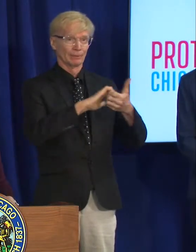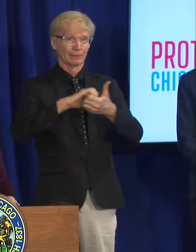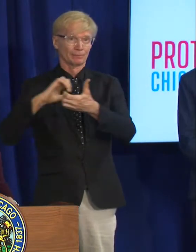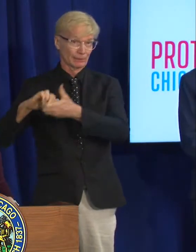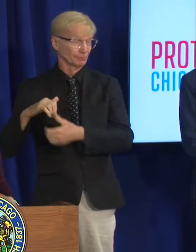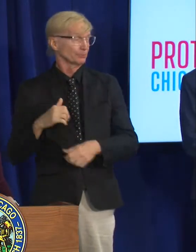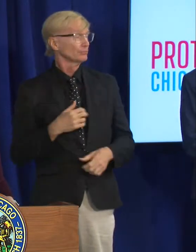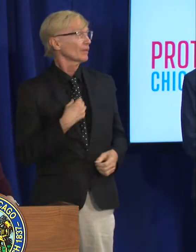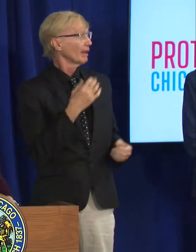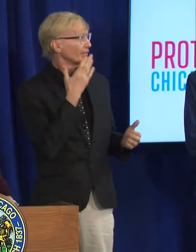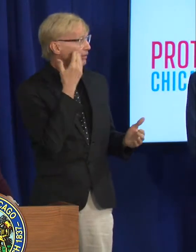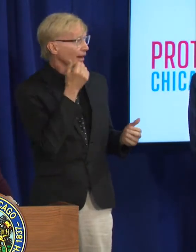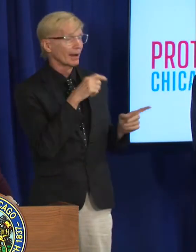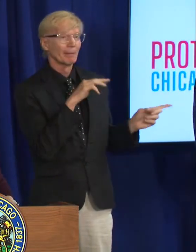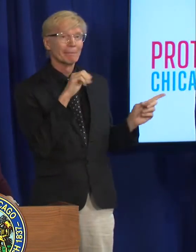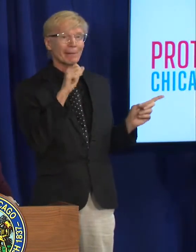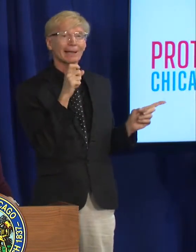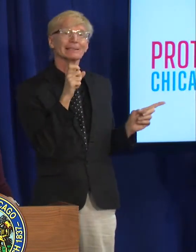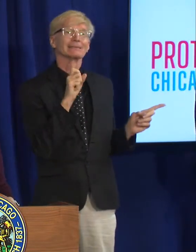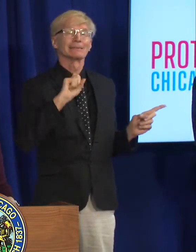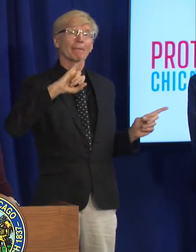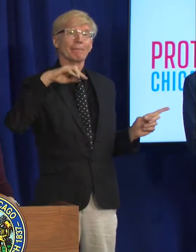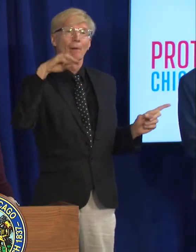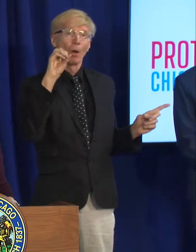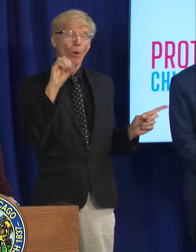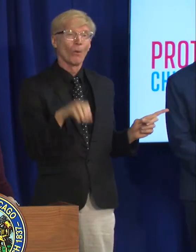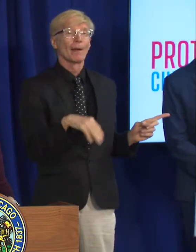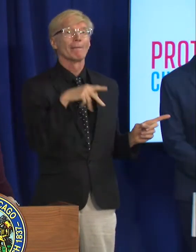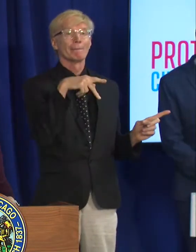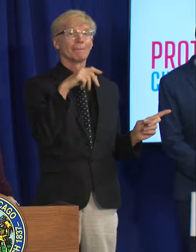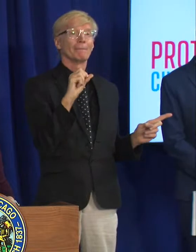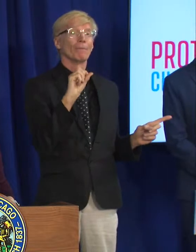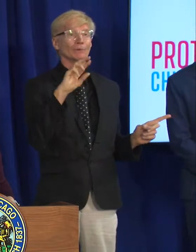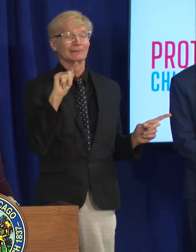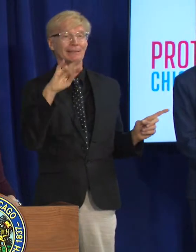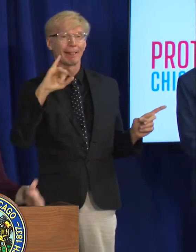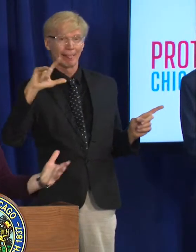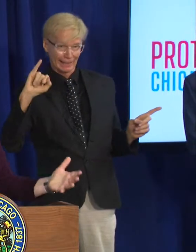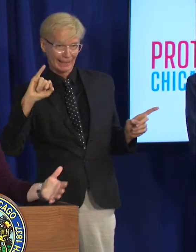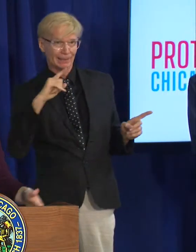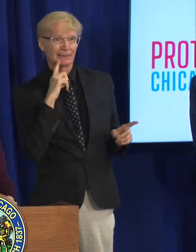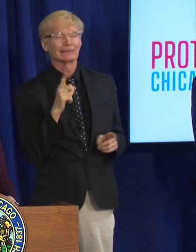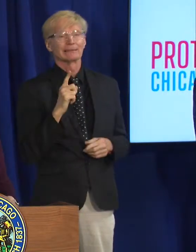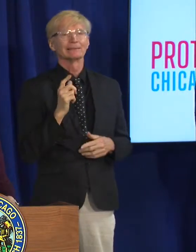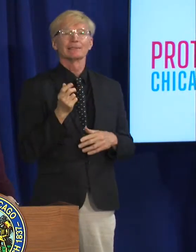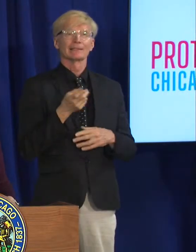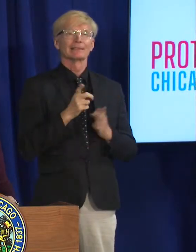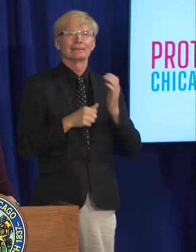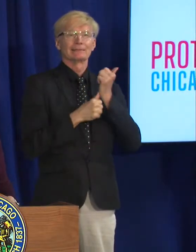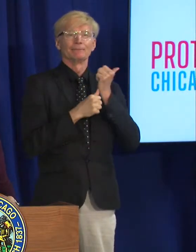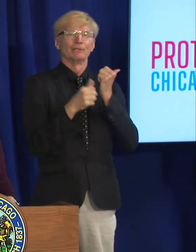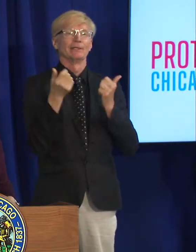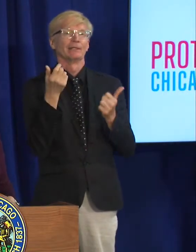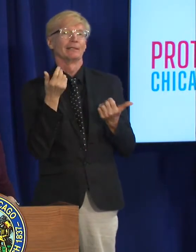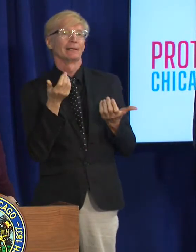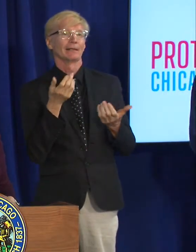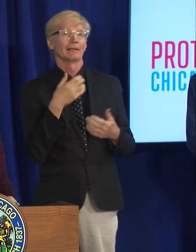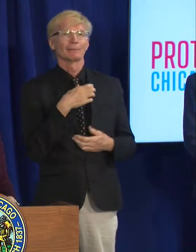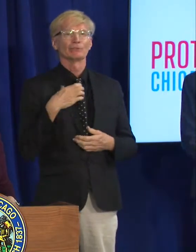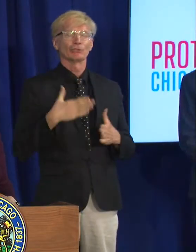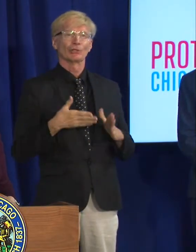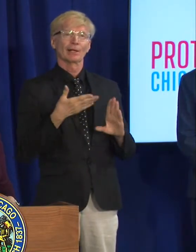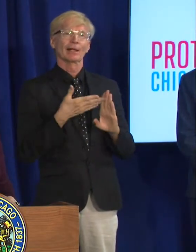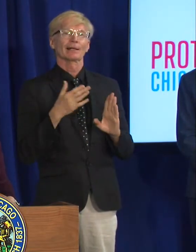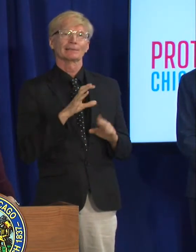neglected to um introduce massimo picilli who is our deputy commissioner at the health department uh who is really overseeing this response happy to take questions